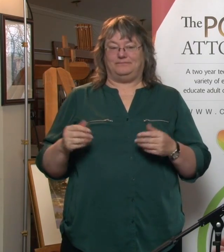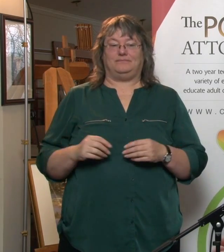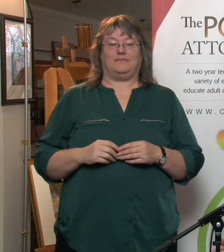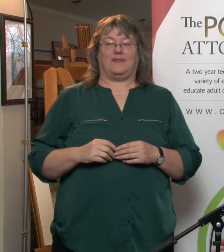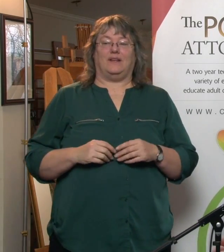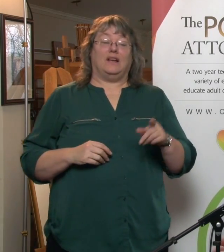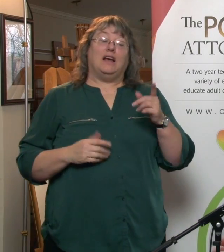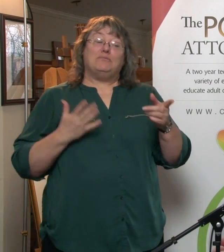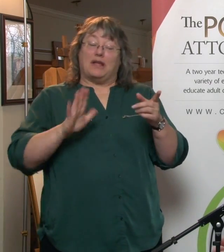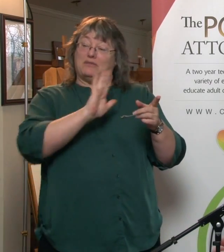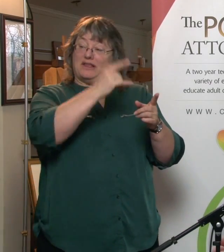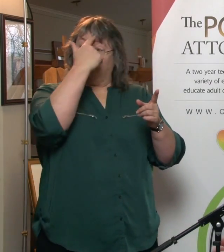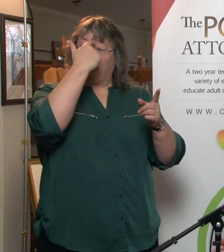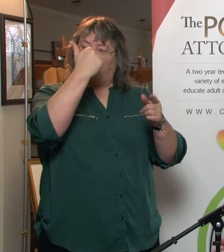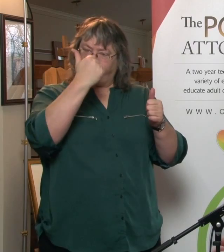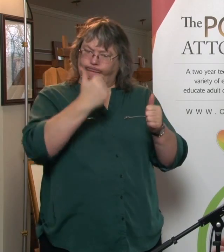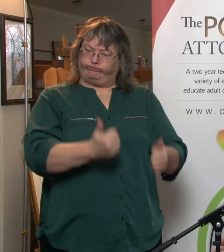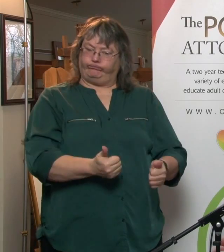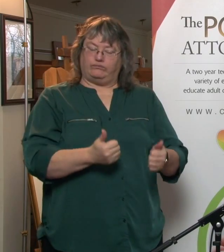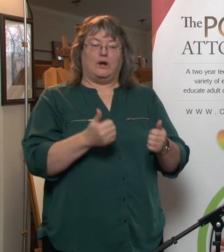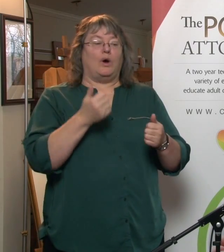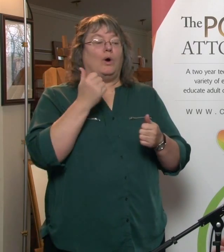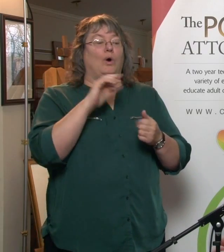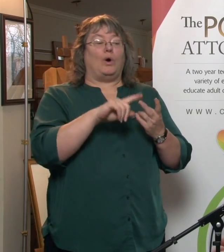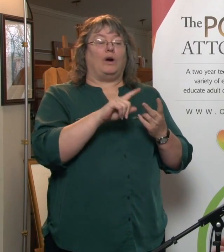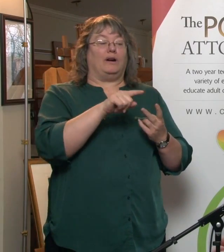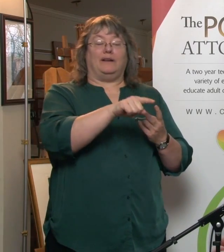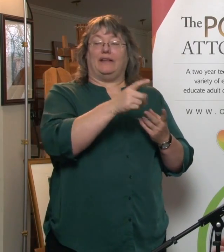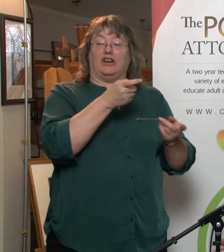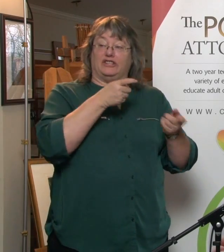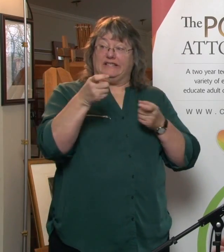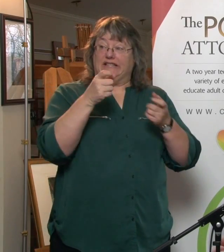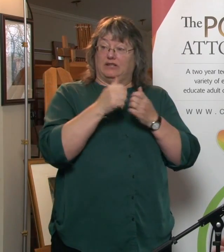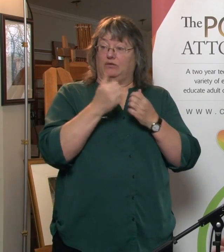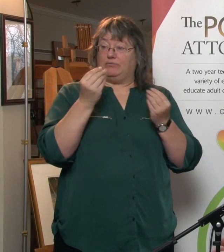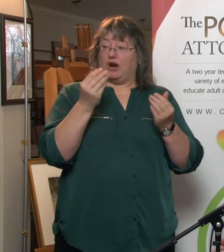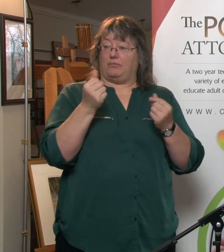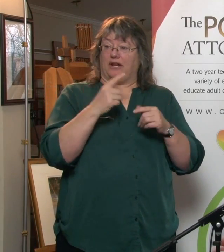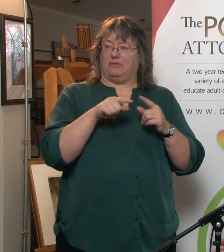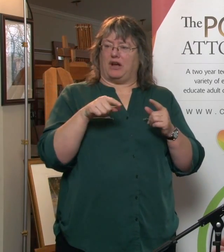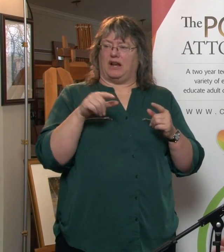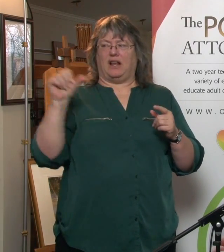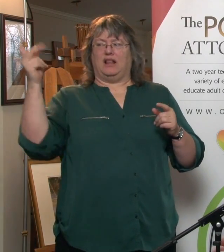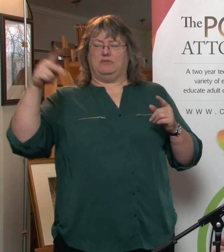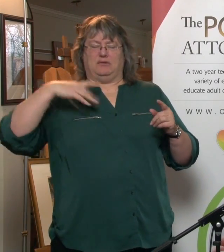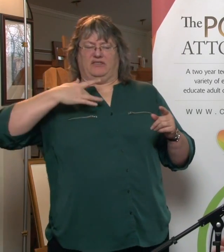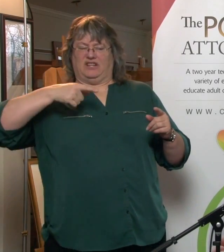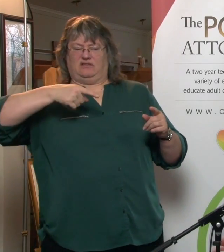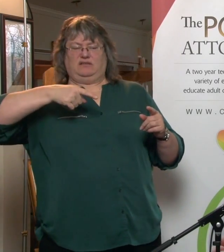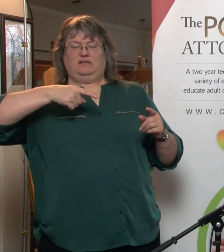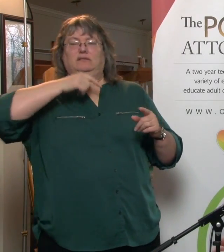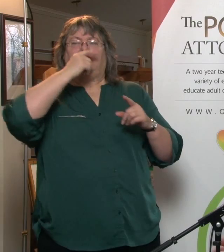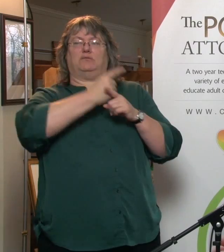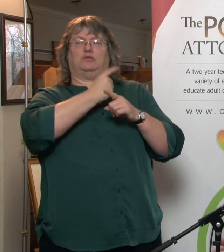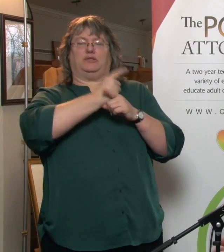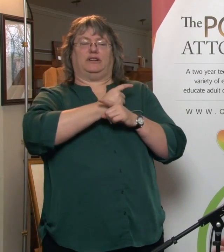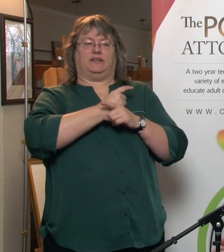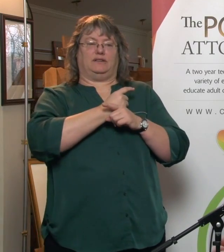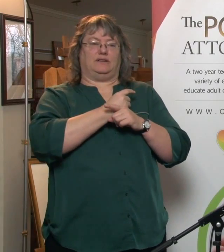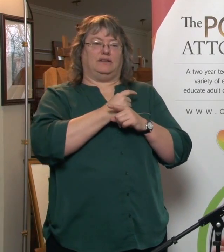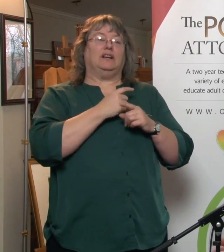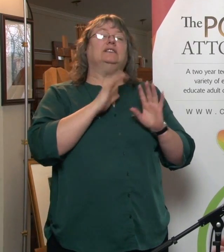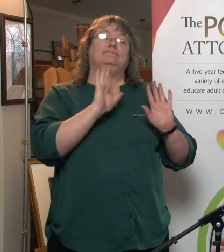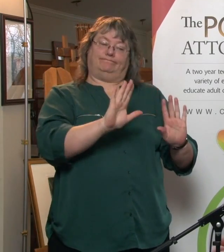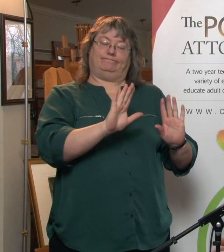They could be starting to lose their capacity. It could be they're dealing with the property in a way that somebody thinks is inappropriate. These are the sort of